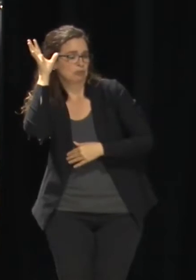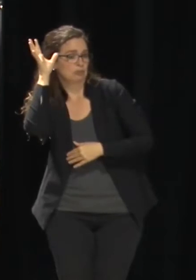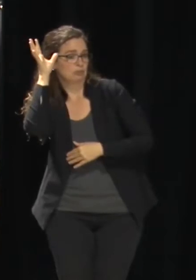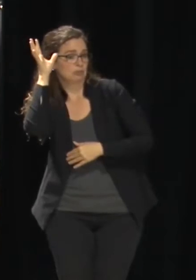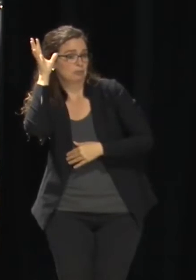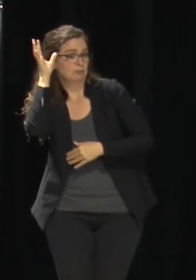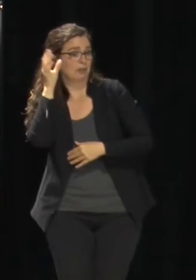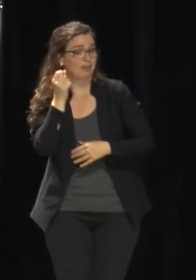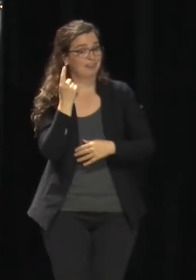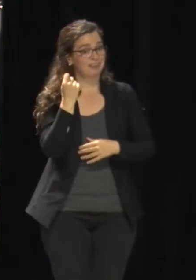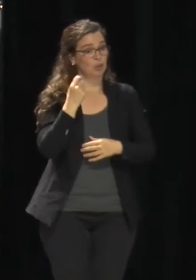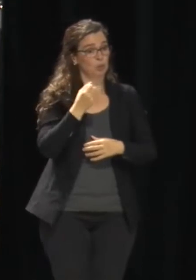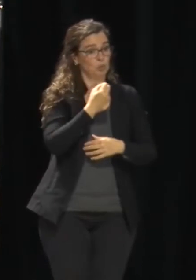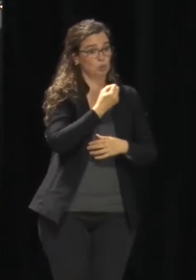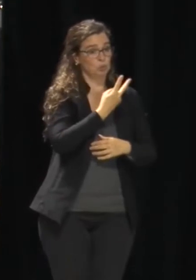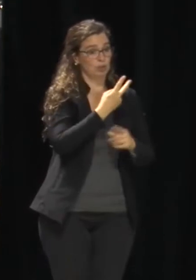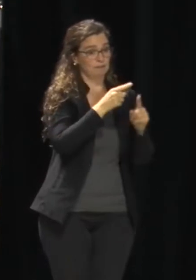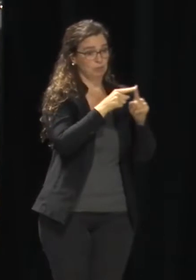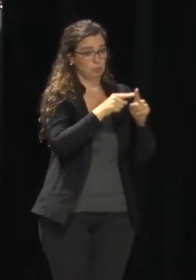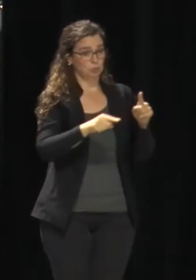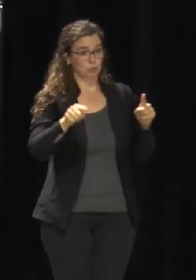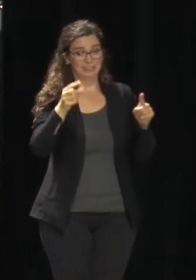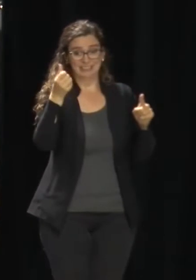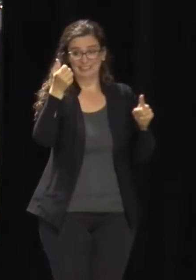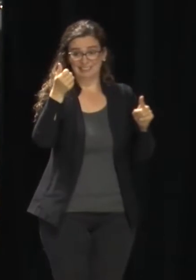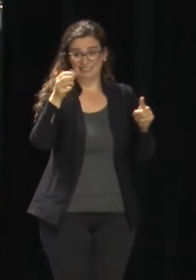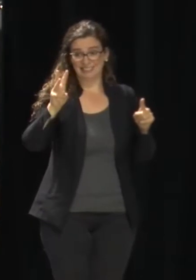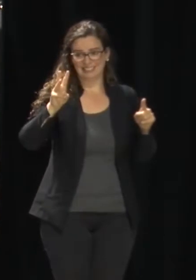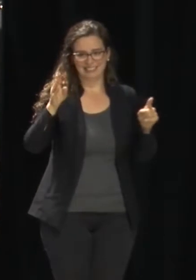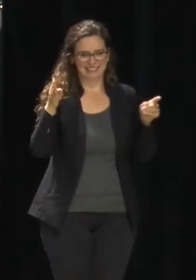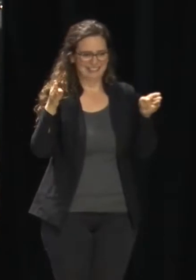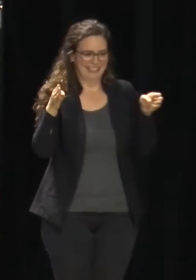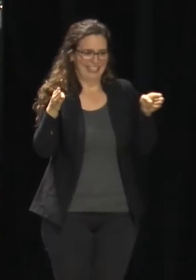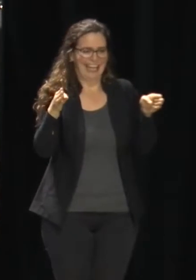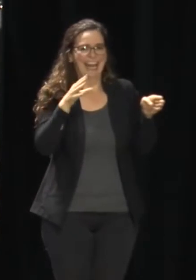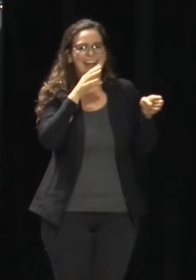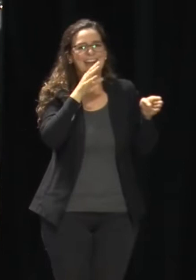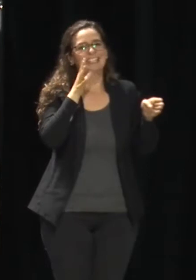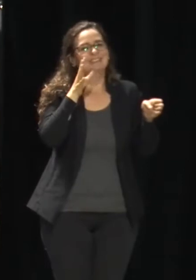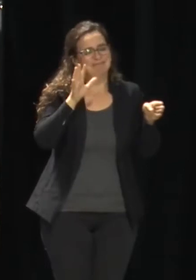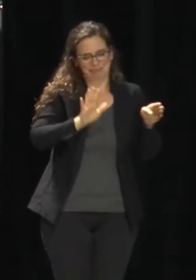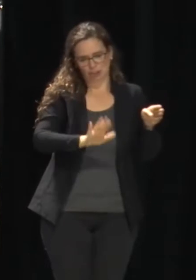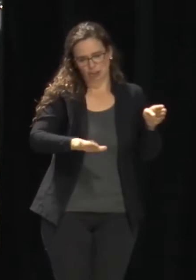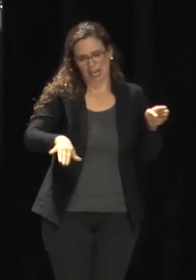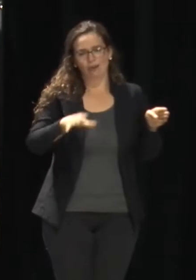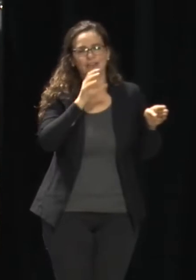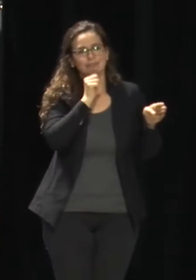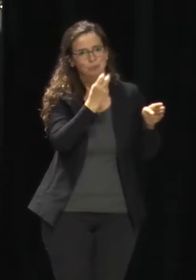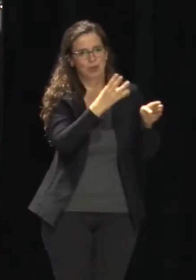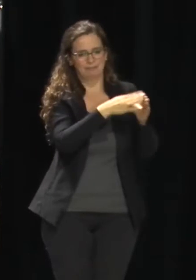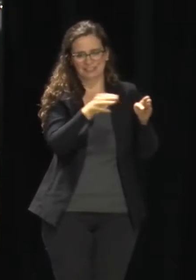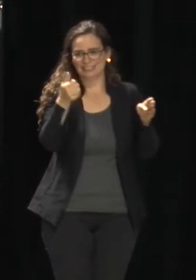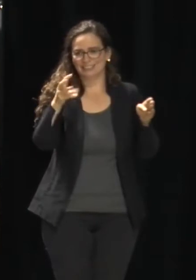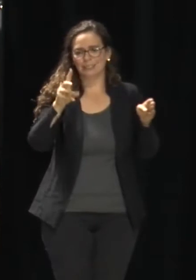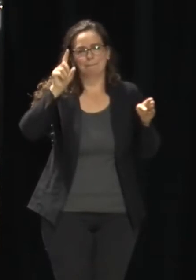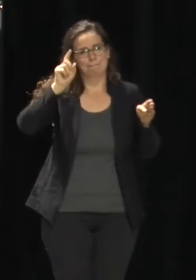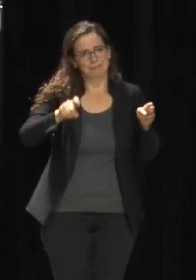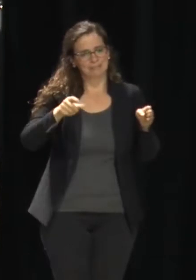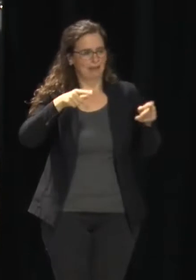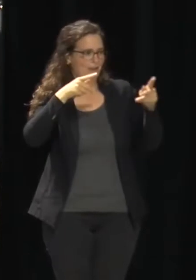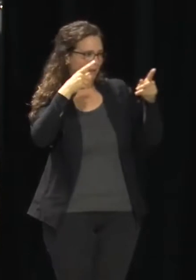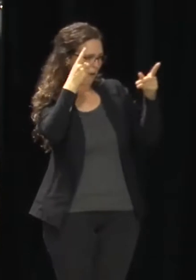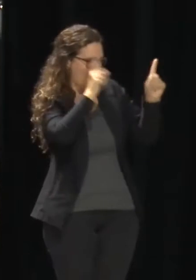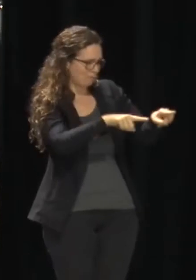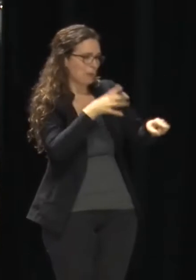the consent of the 12- to 17-year-old gives us that. If the child gives consent for their parents to get the